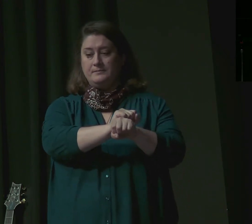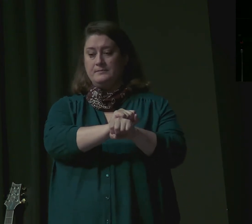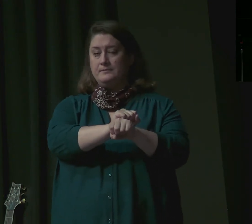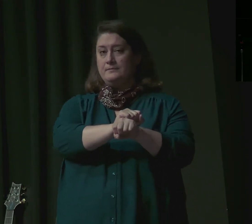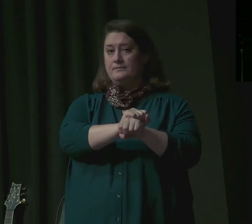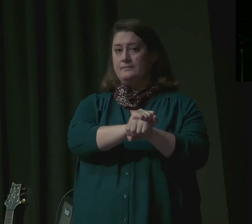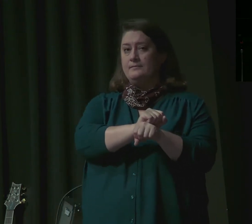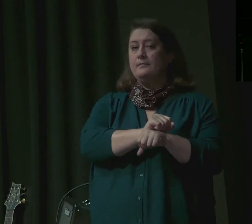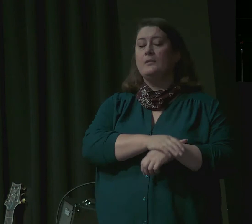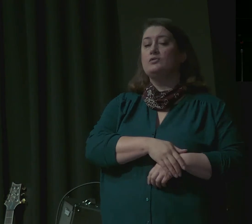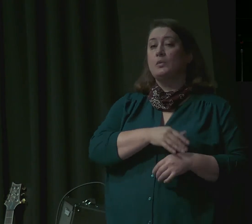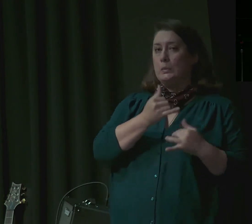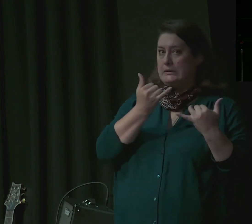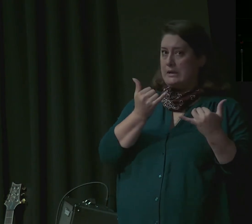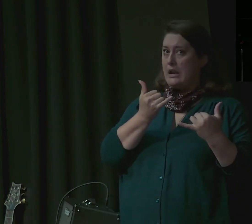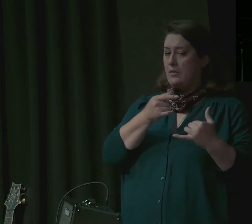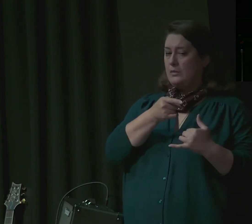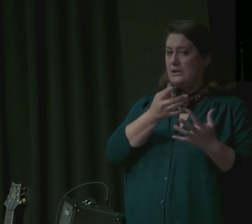being favored.